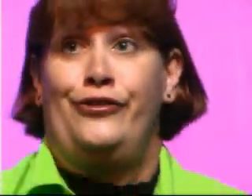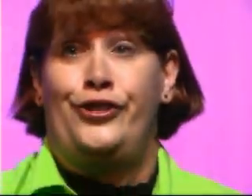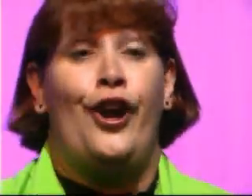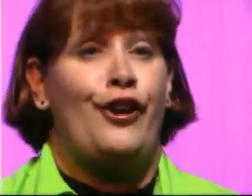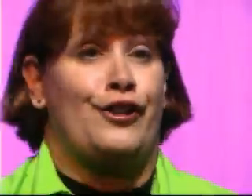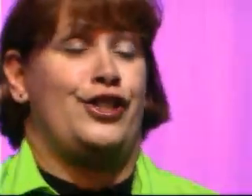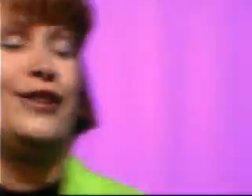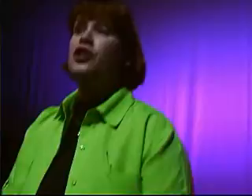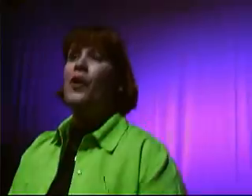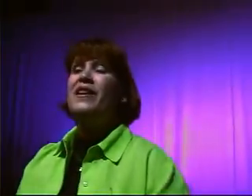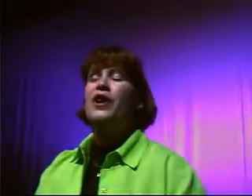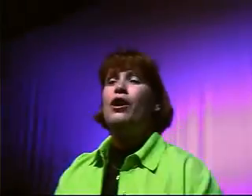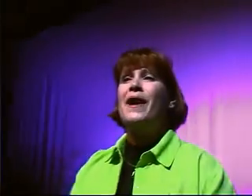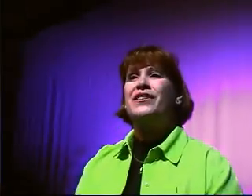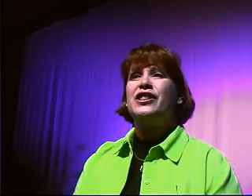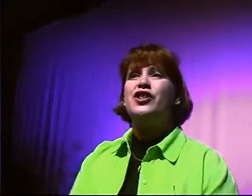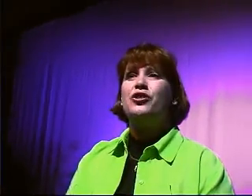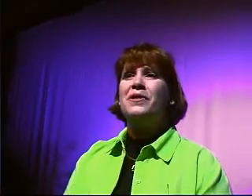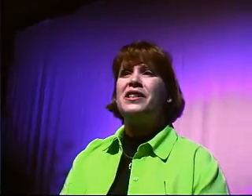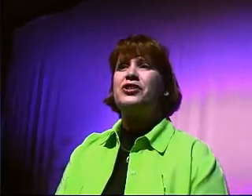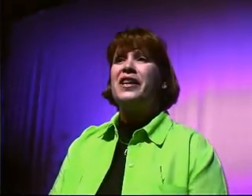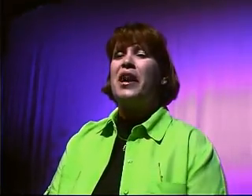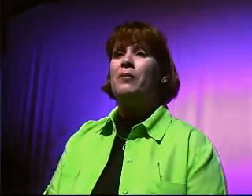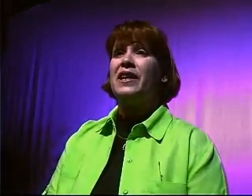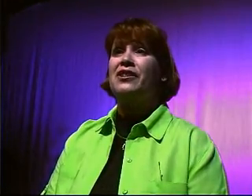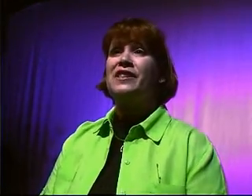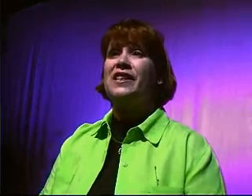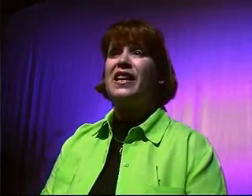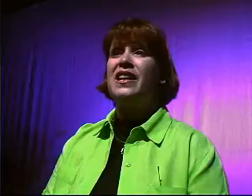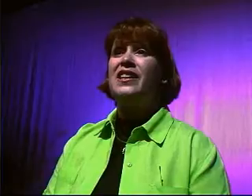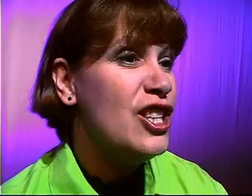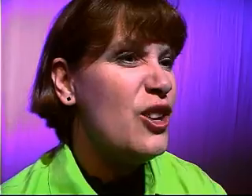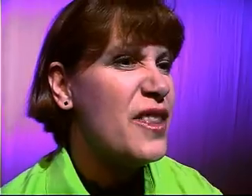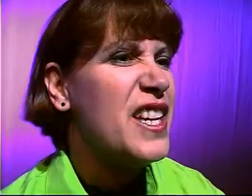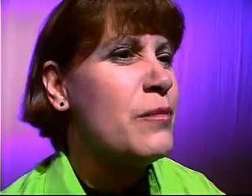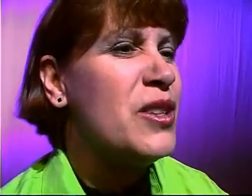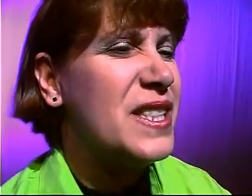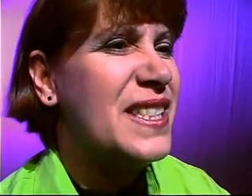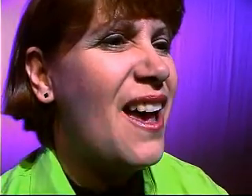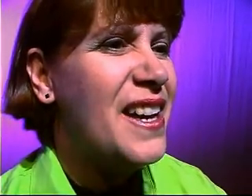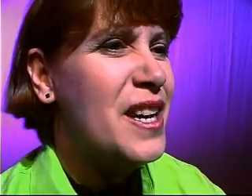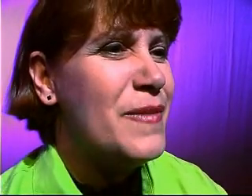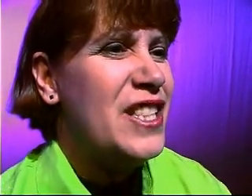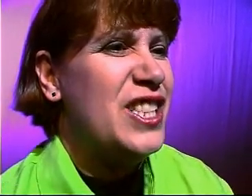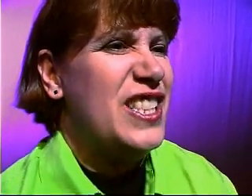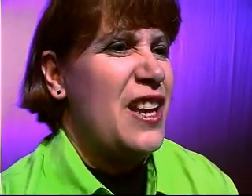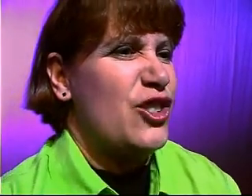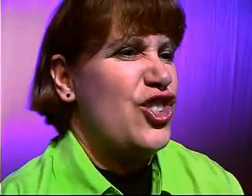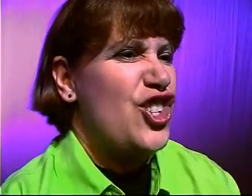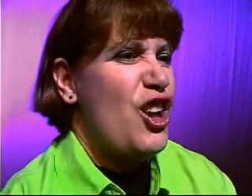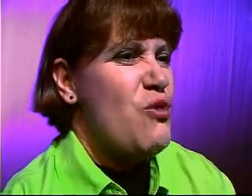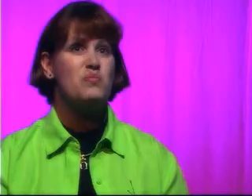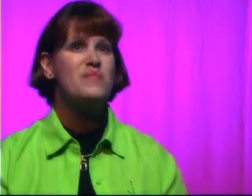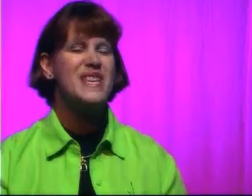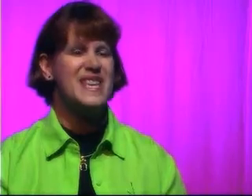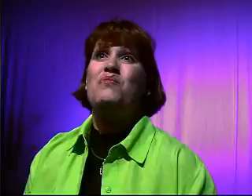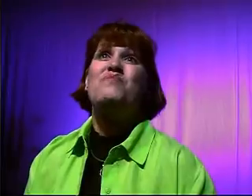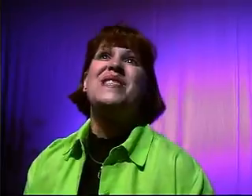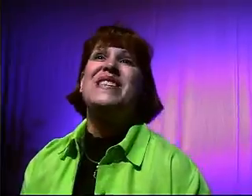church! You know, I even heard about this new ministry helping inner city kids. You know, I think I'm going to sign up. That just sounds so me, me,